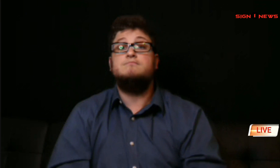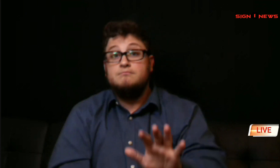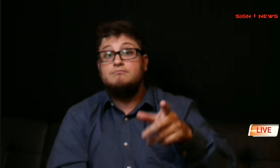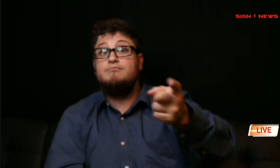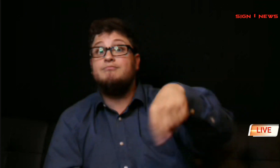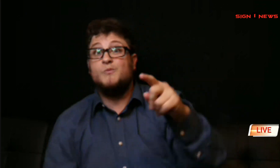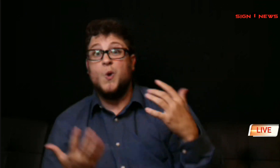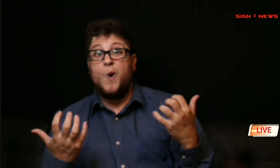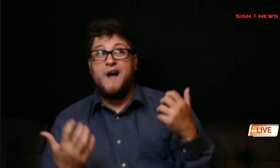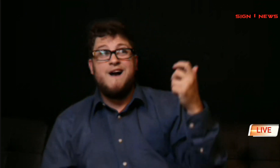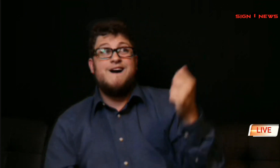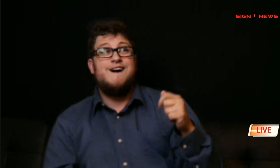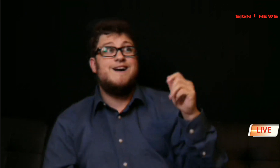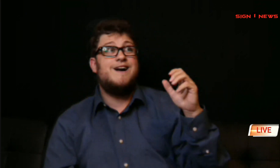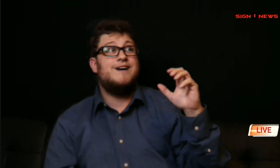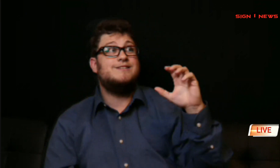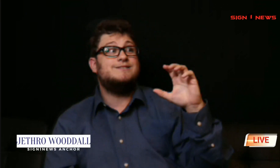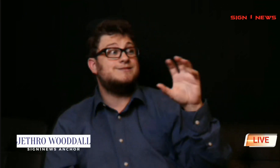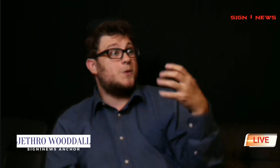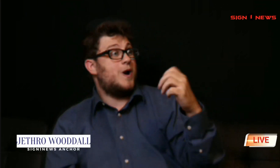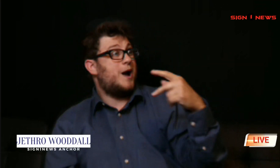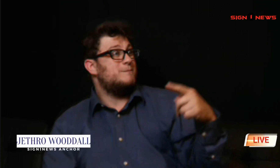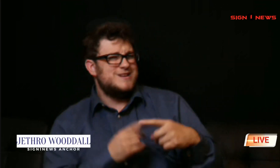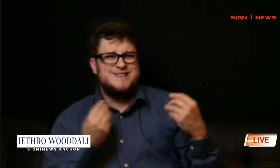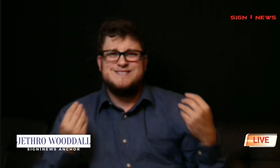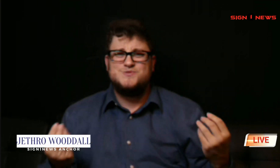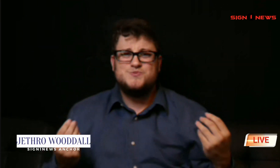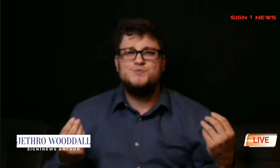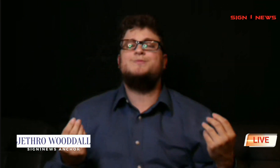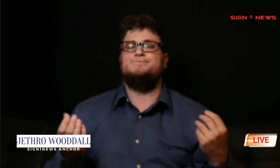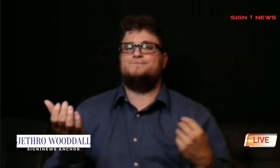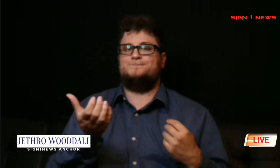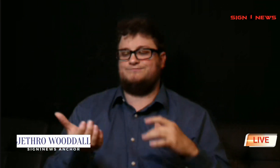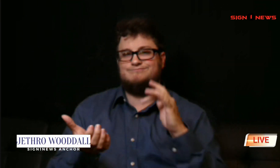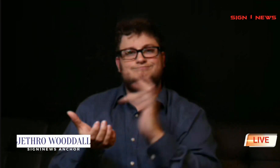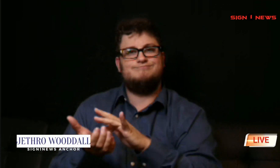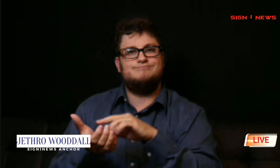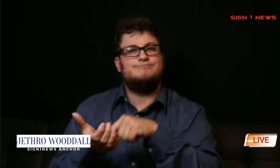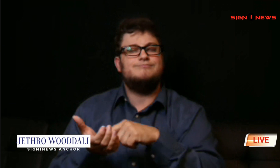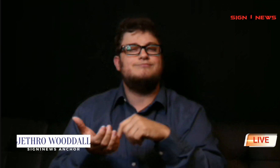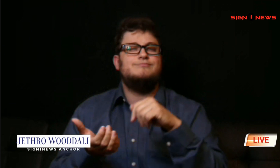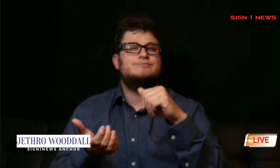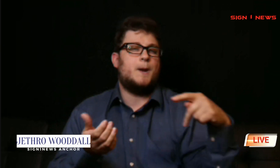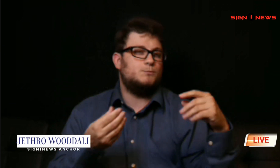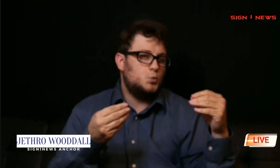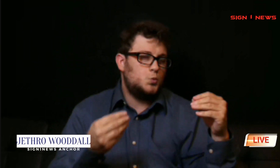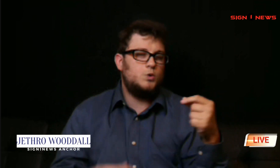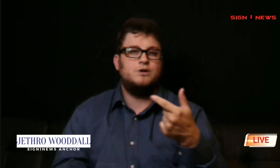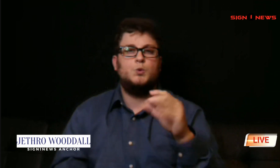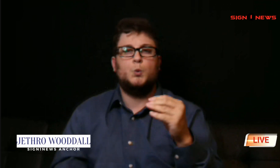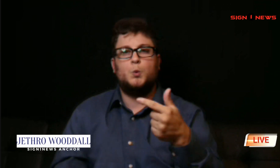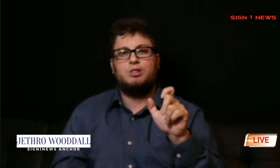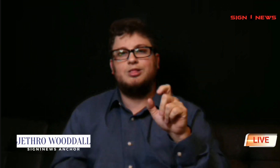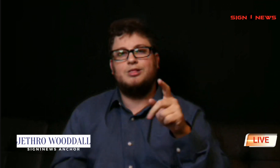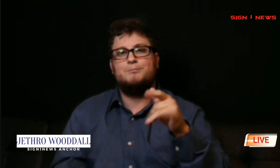you can download the sign one news app by heading to the app store or google play store on your smartphone